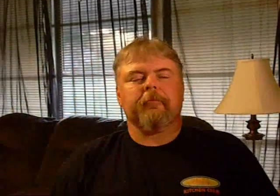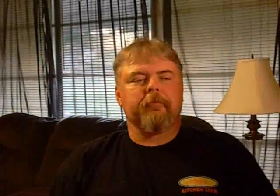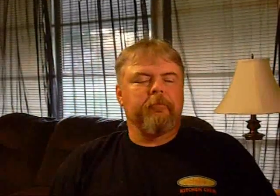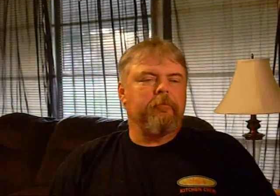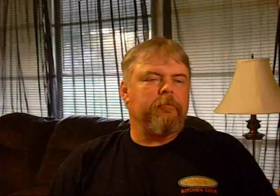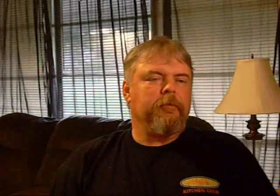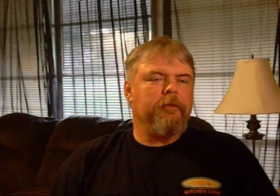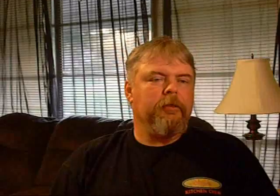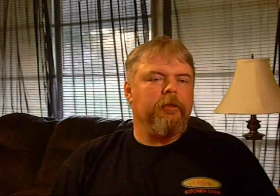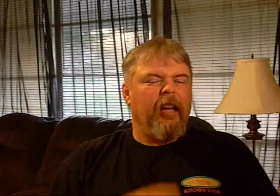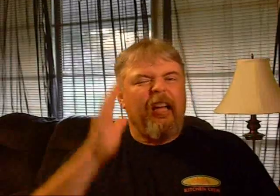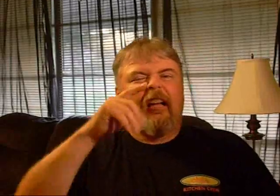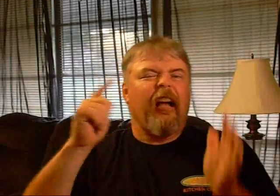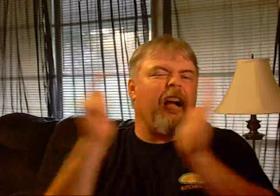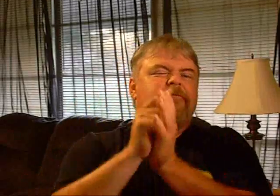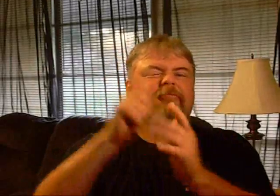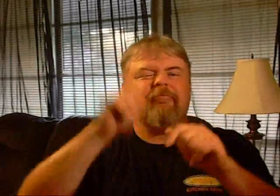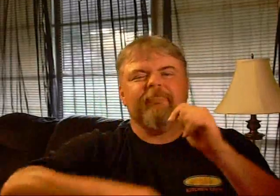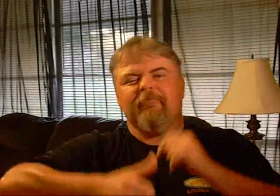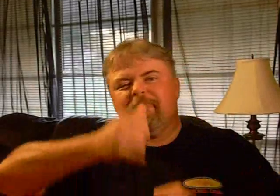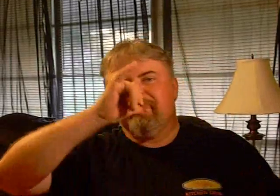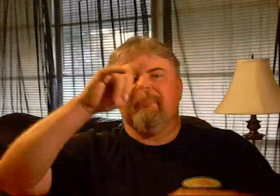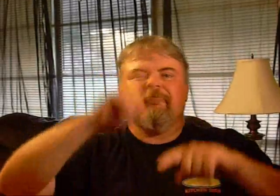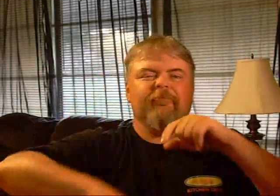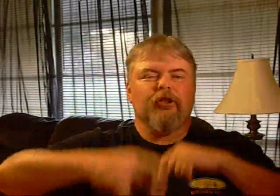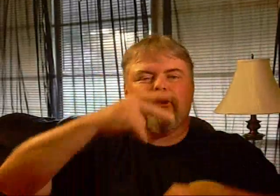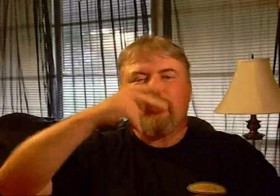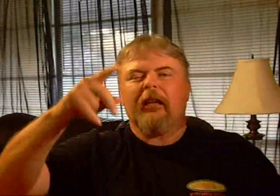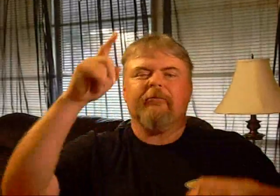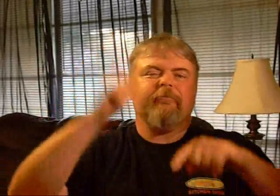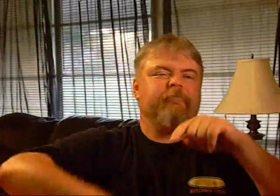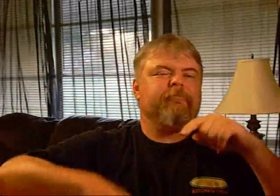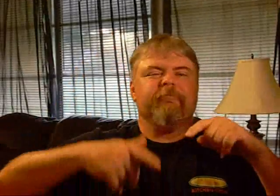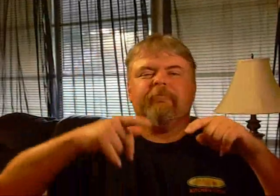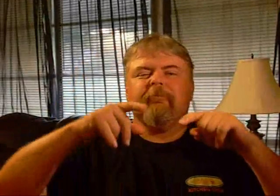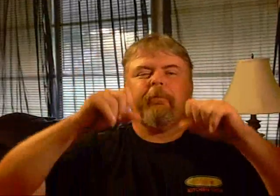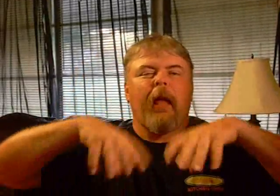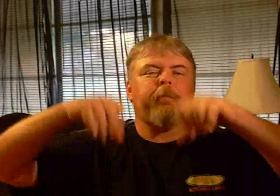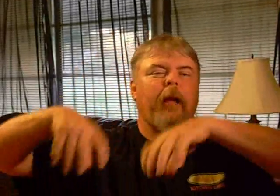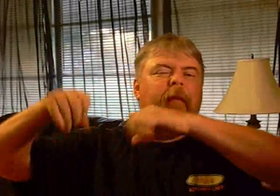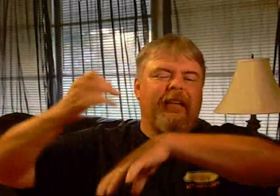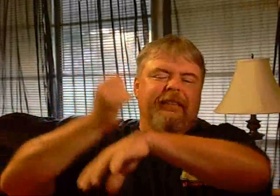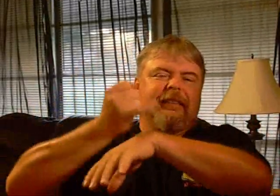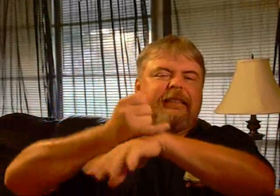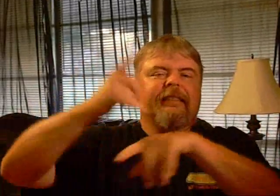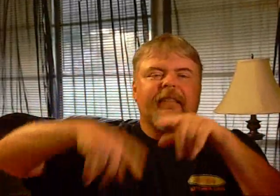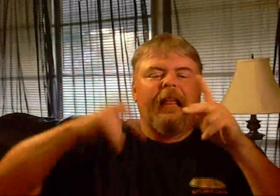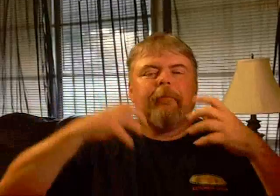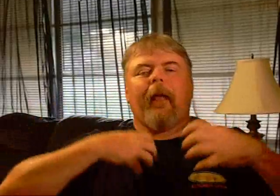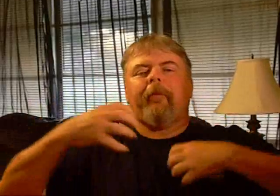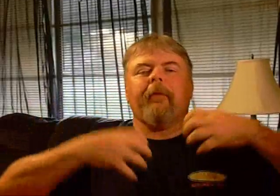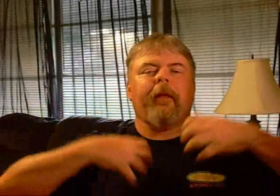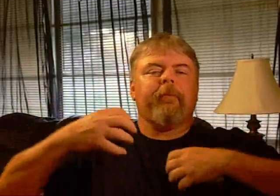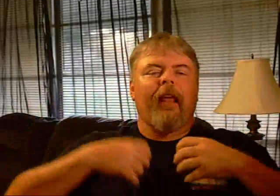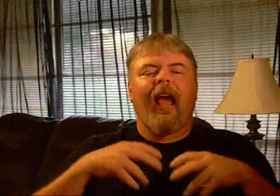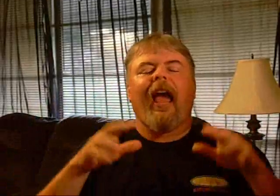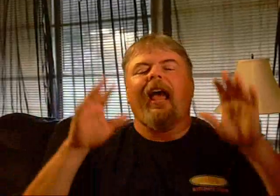in my head. I have cried so many times. It is taking a huge emotional toll on me. And it's affecting